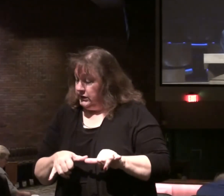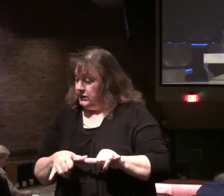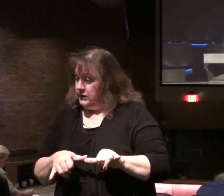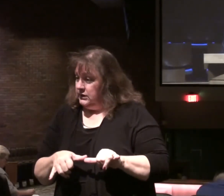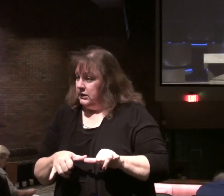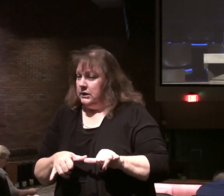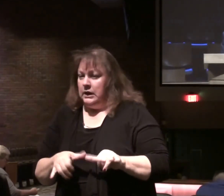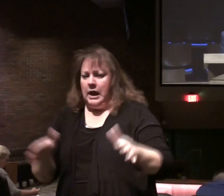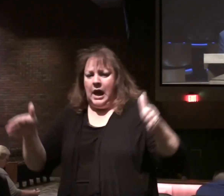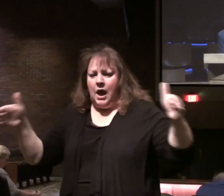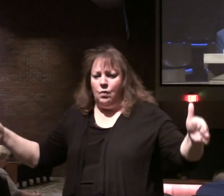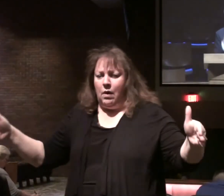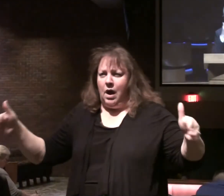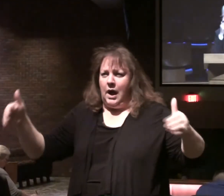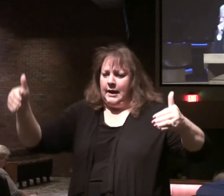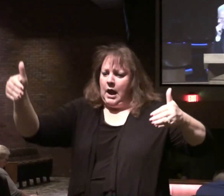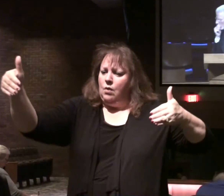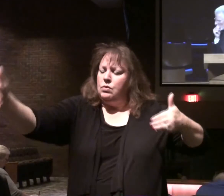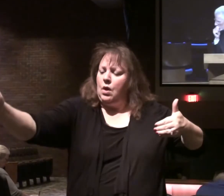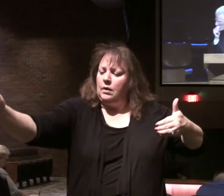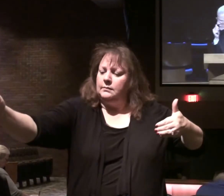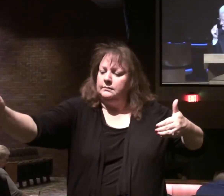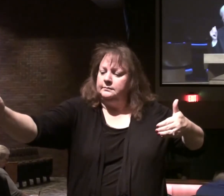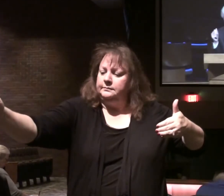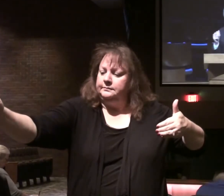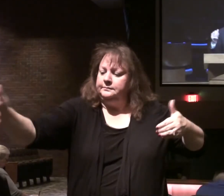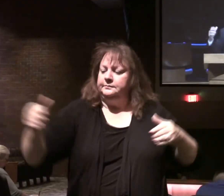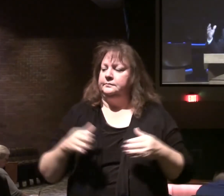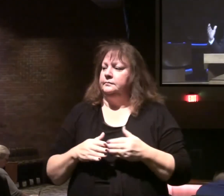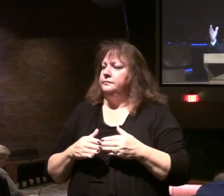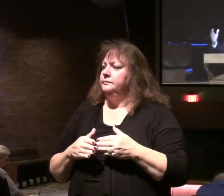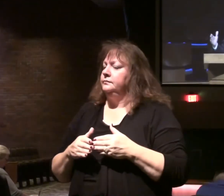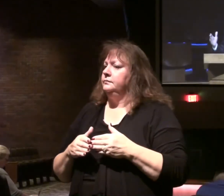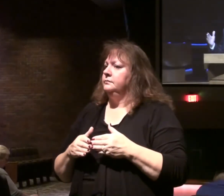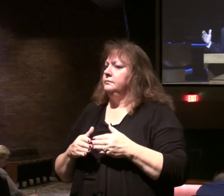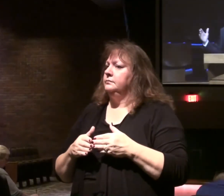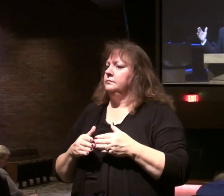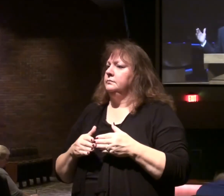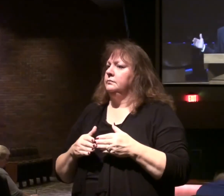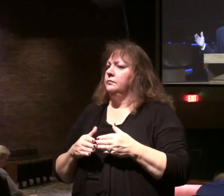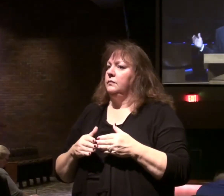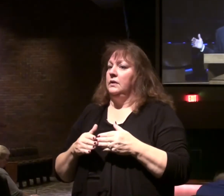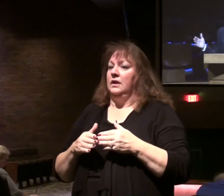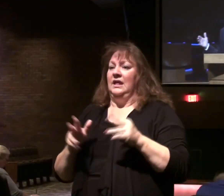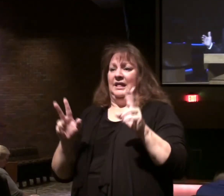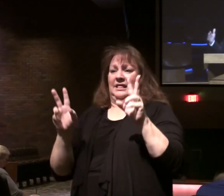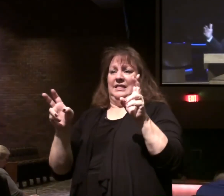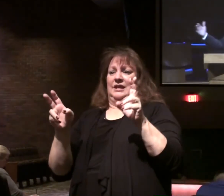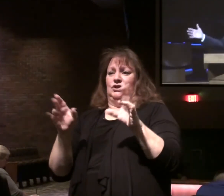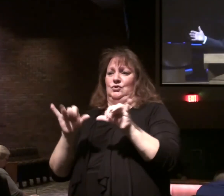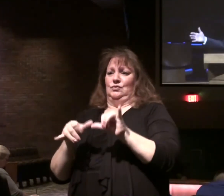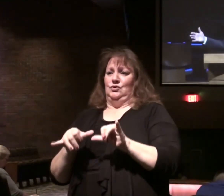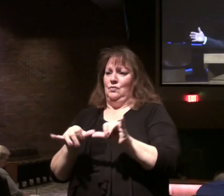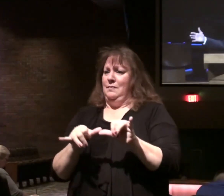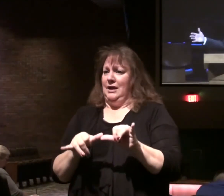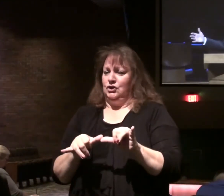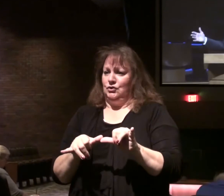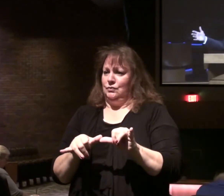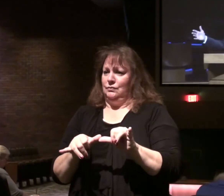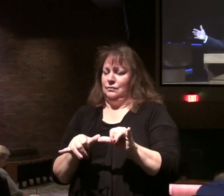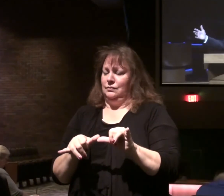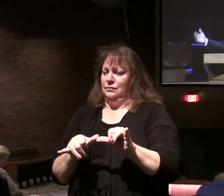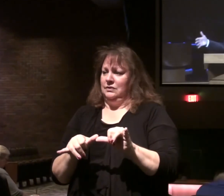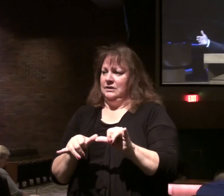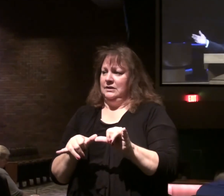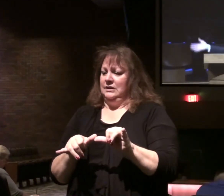says to see how wide it is, how long it is. Excuse me. But the issue in measuring is not to get the